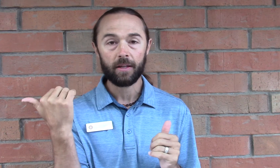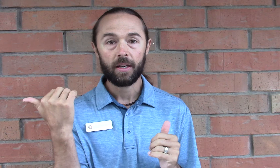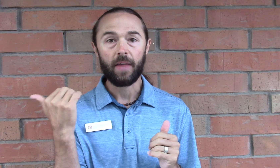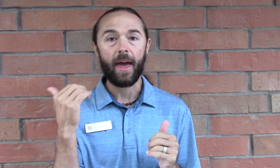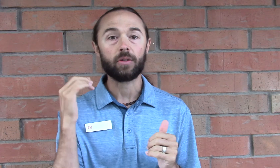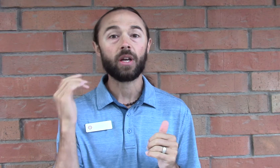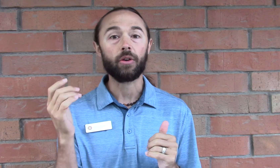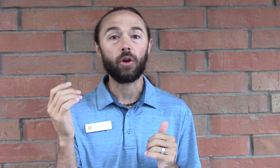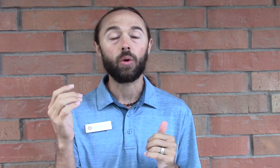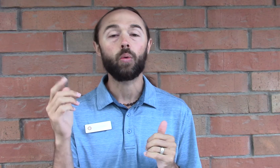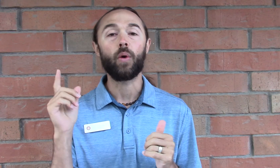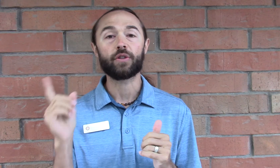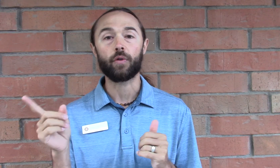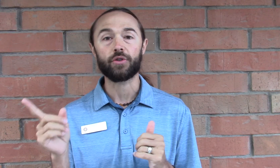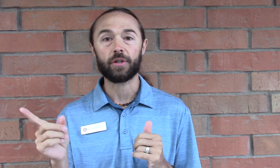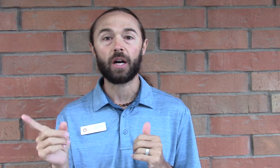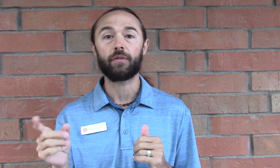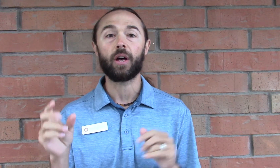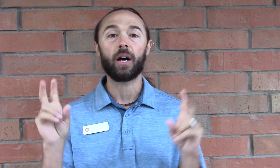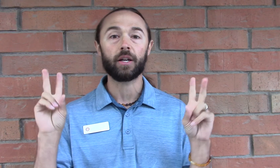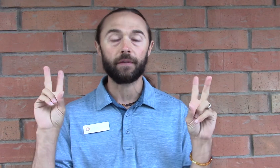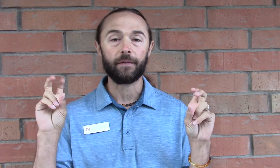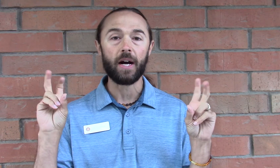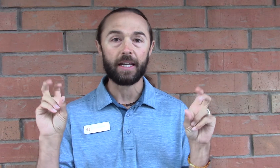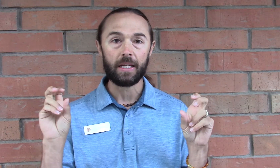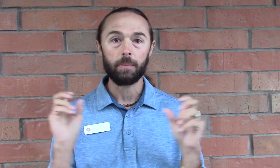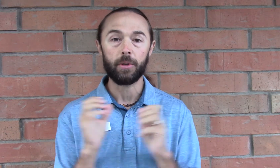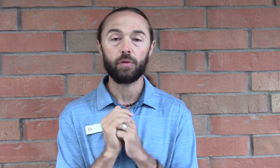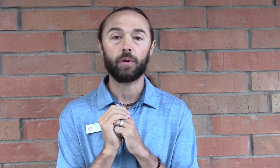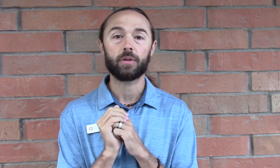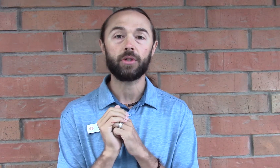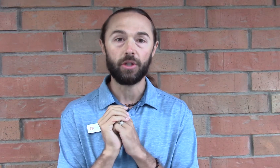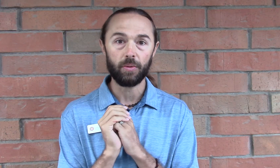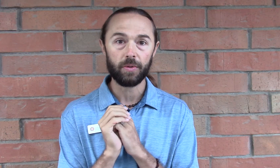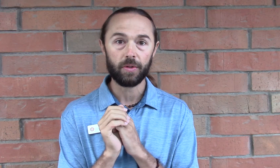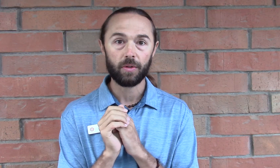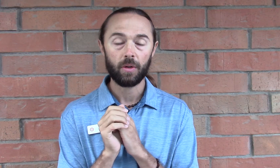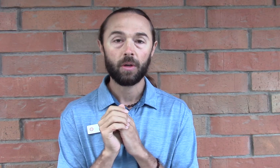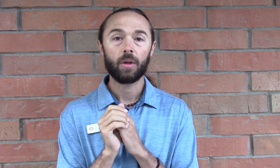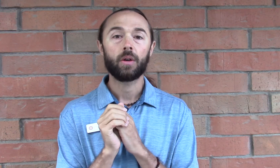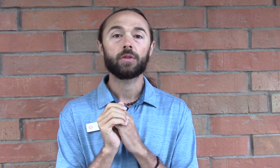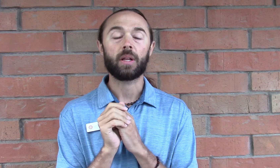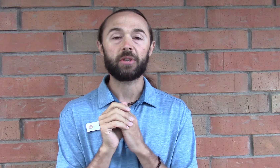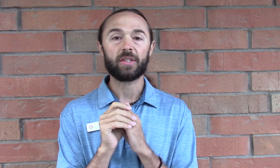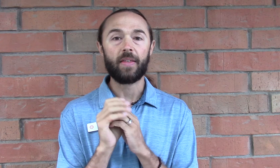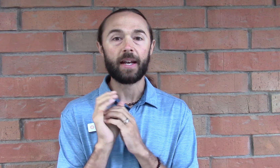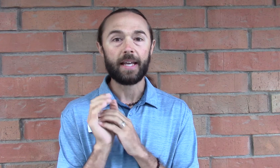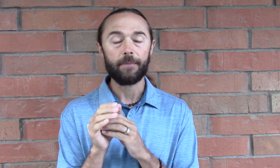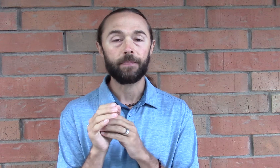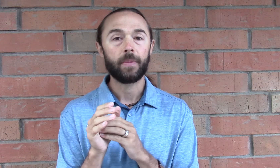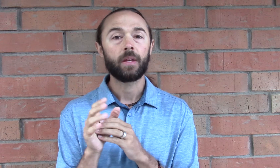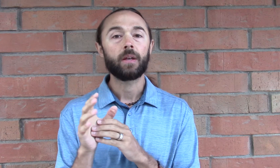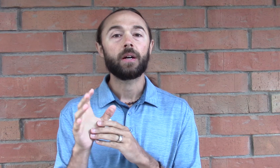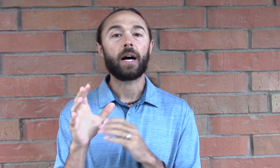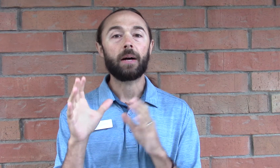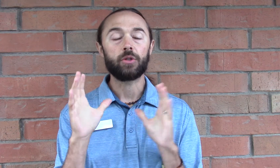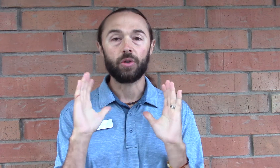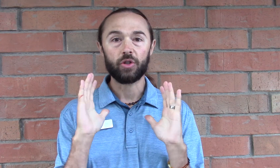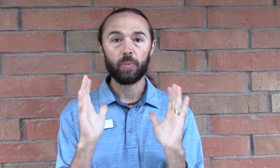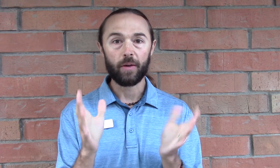And that'll tell you which version of the Gafani maneuver to use. So let me just say that again. Do the supine